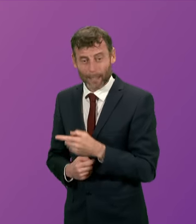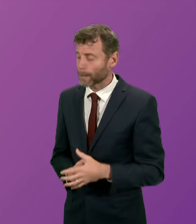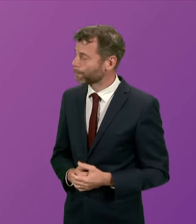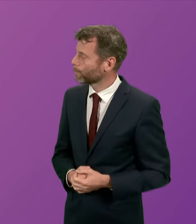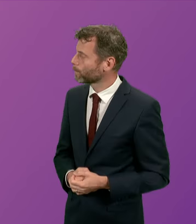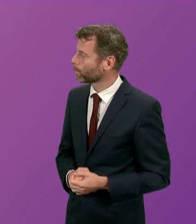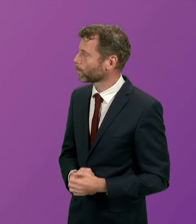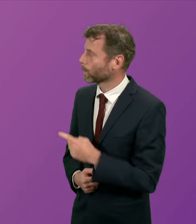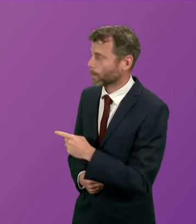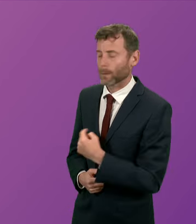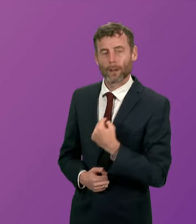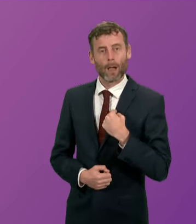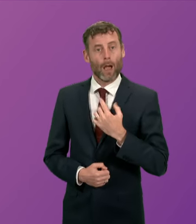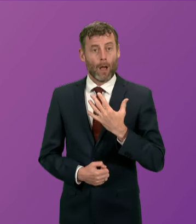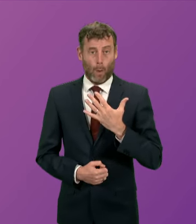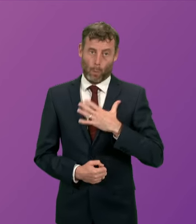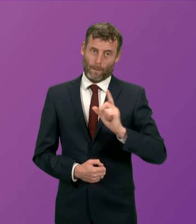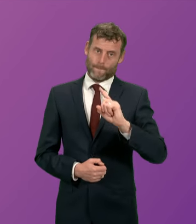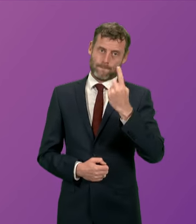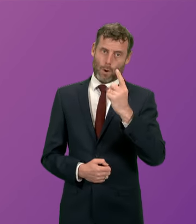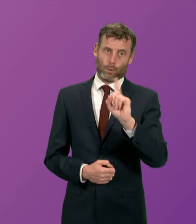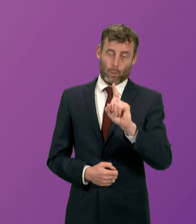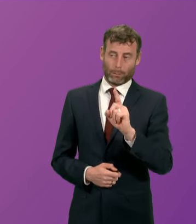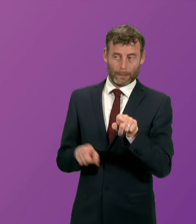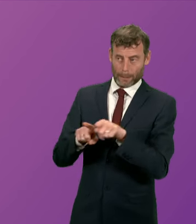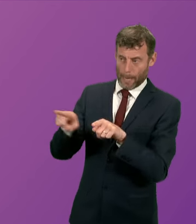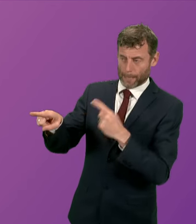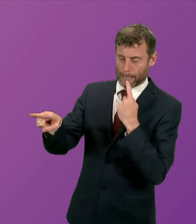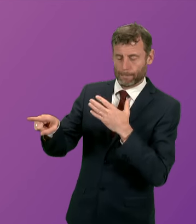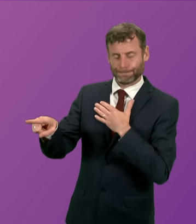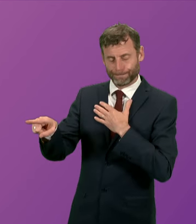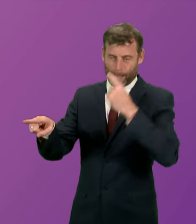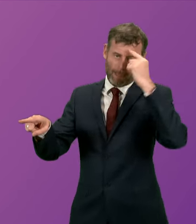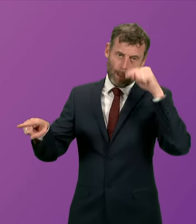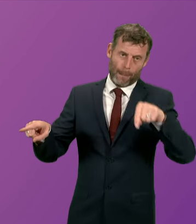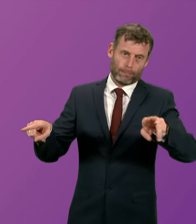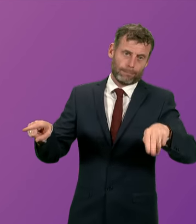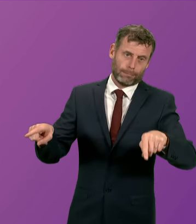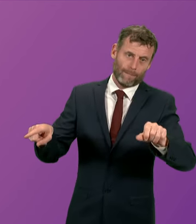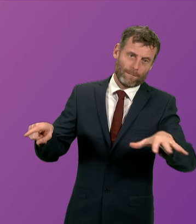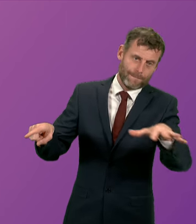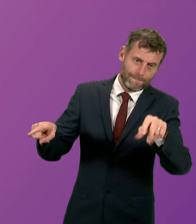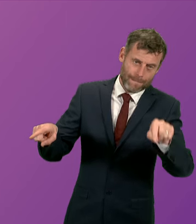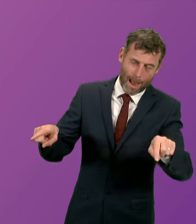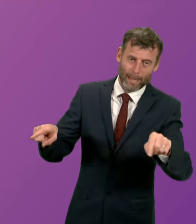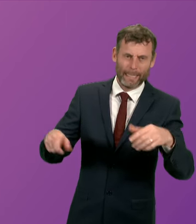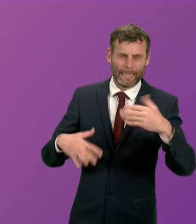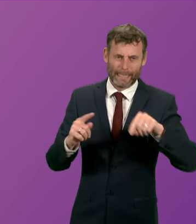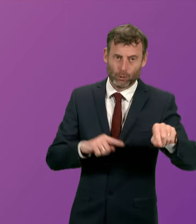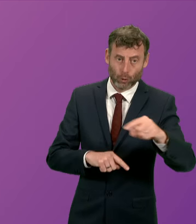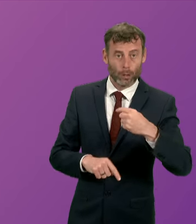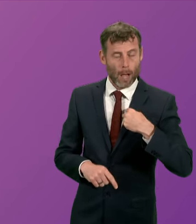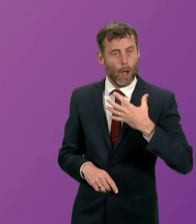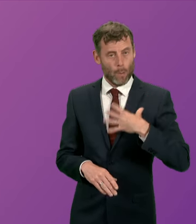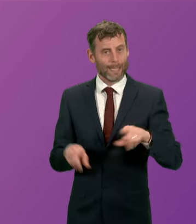President Officer first of all may I express and echo the comments of my colleague Fergus Ewing about the in